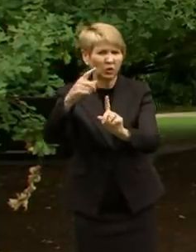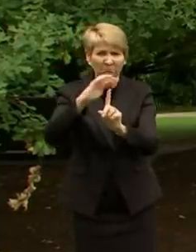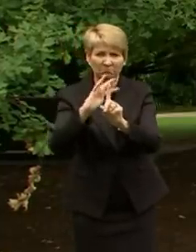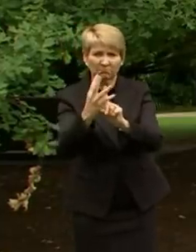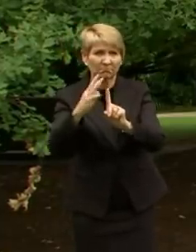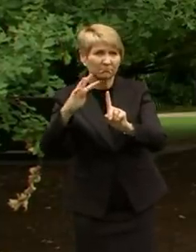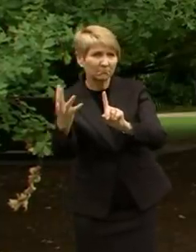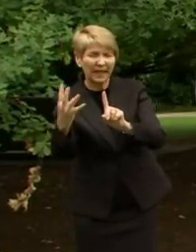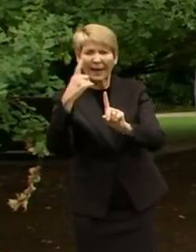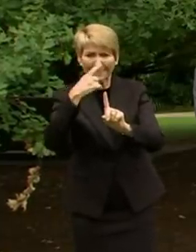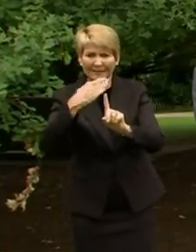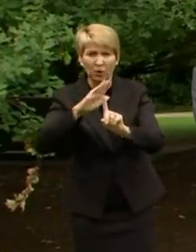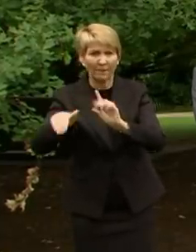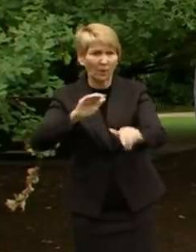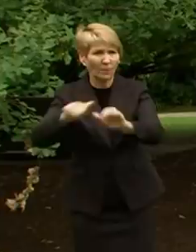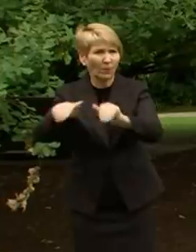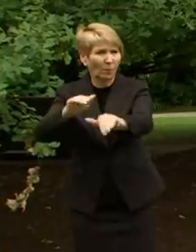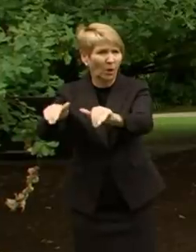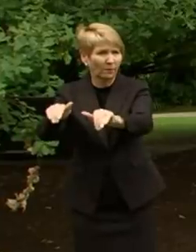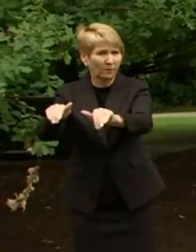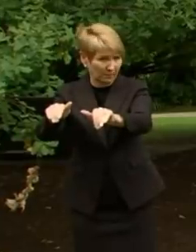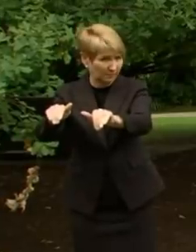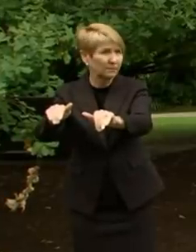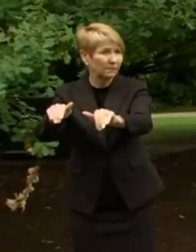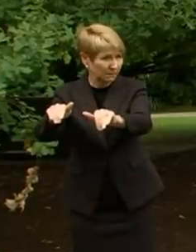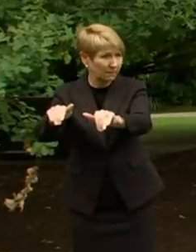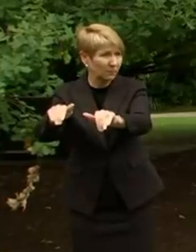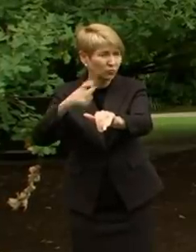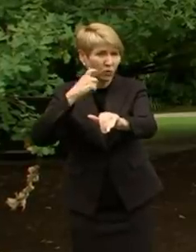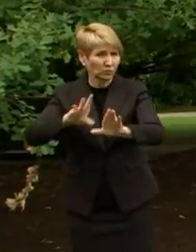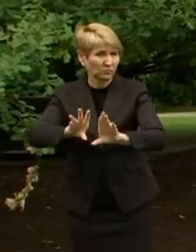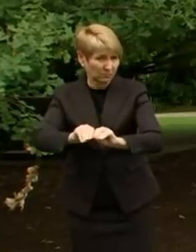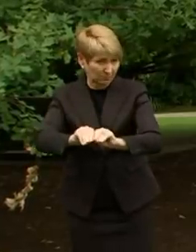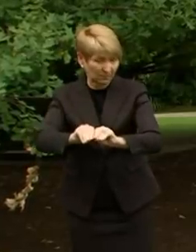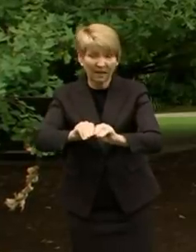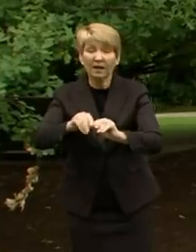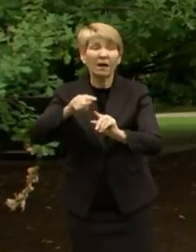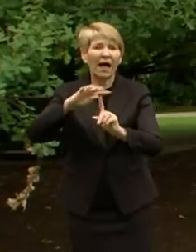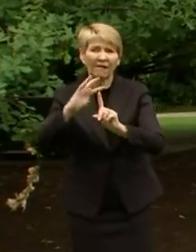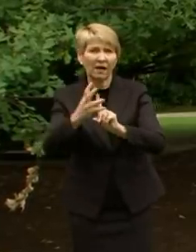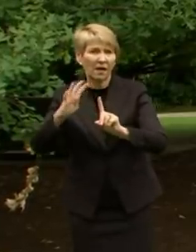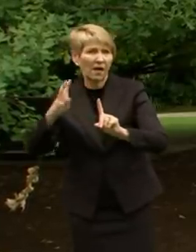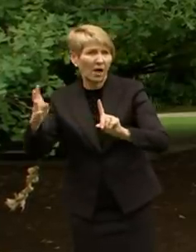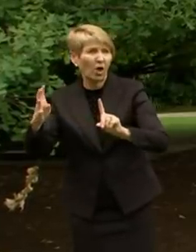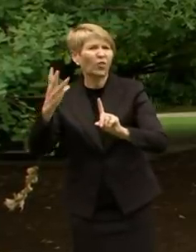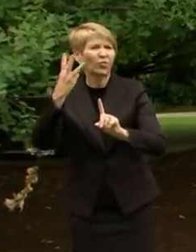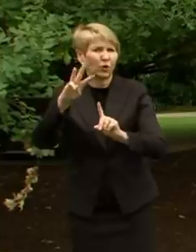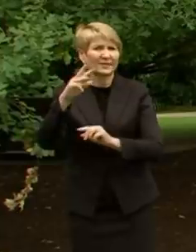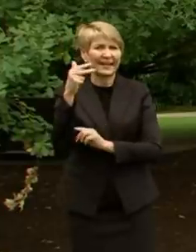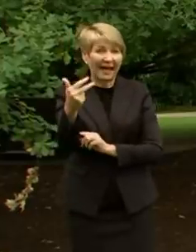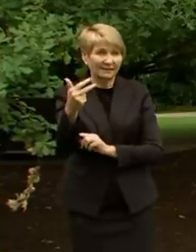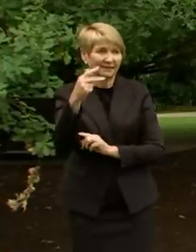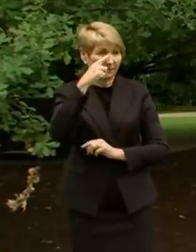have been locked down, and we have already begun the process of testing each of those 38 people. That will be a big focus